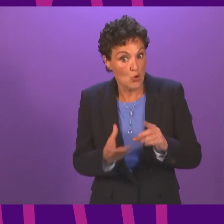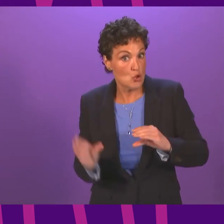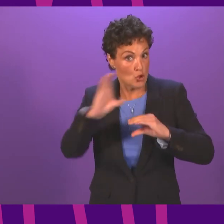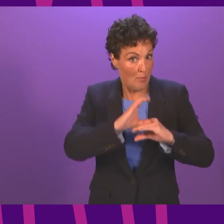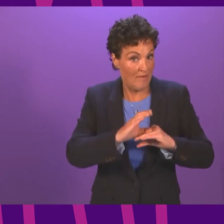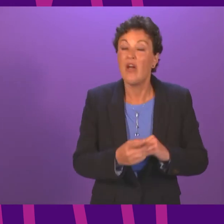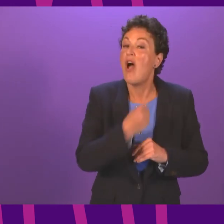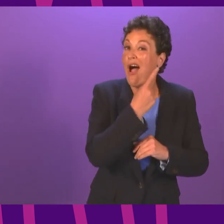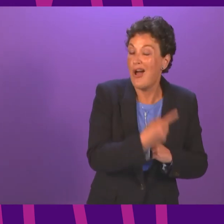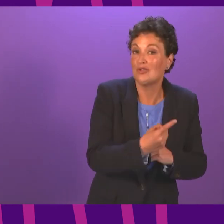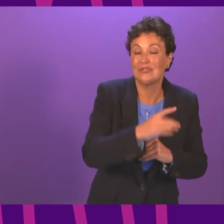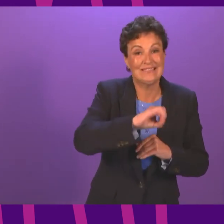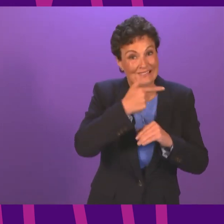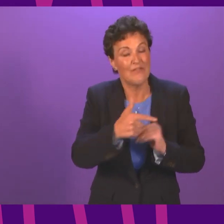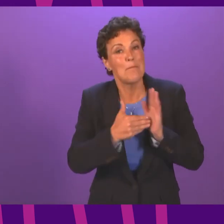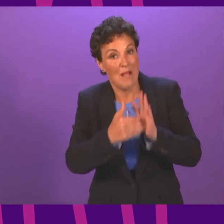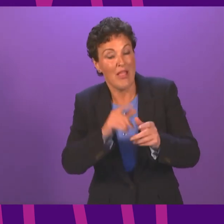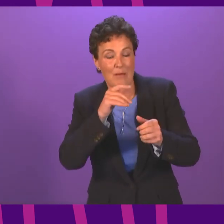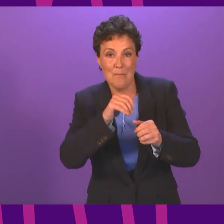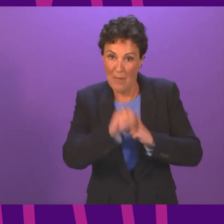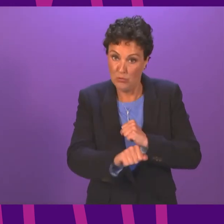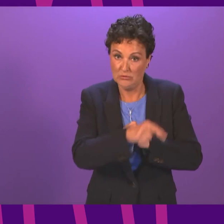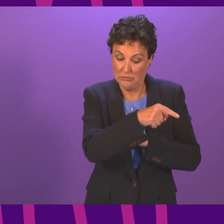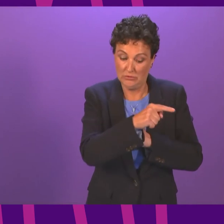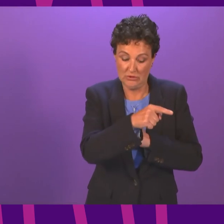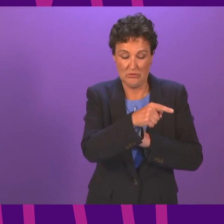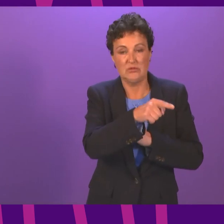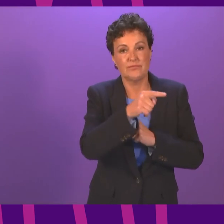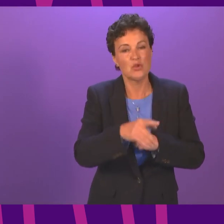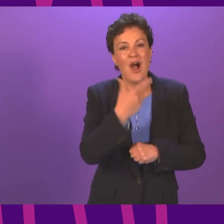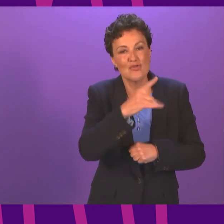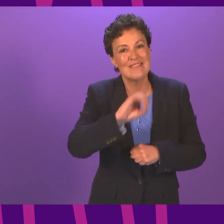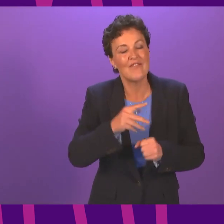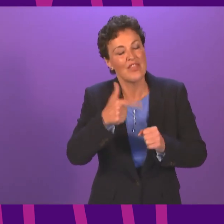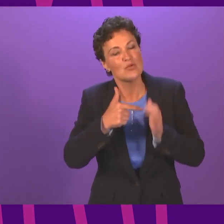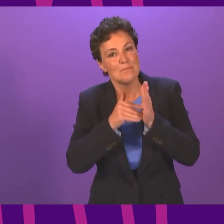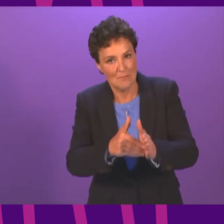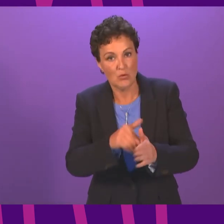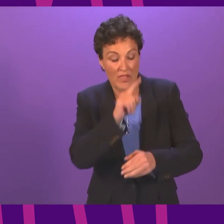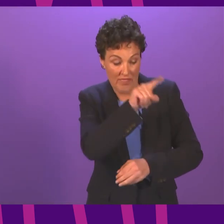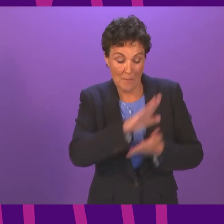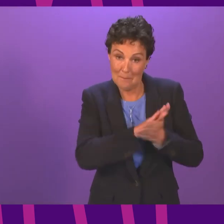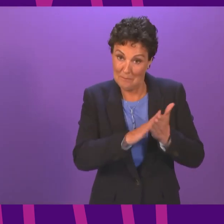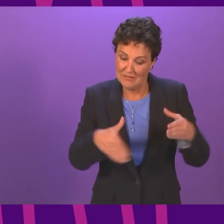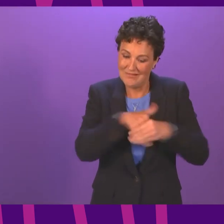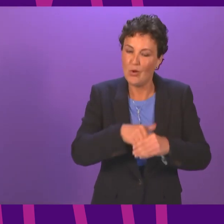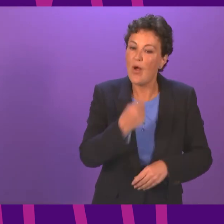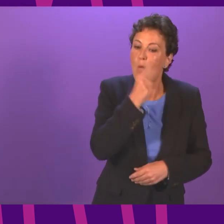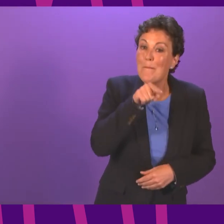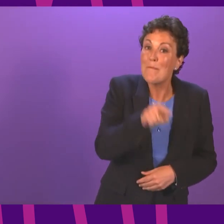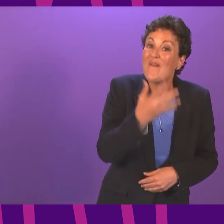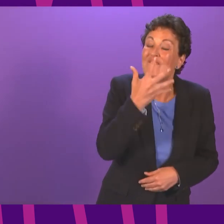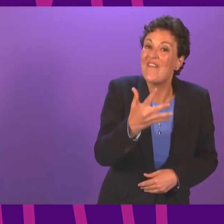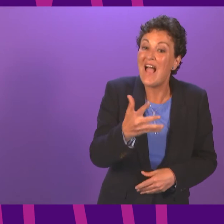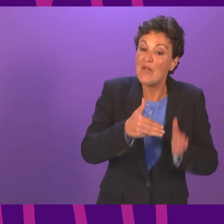invested in community justice services annually which includes a ring-fenced allocation of £1.5 million bail support for